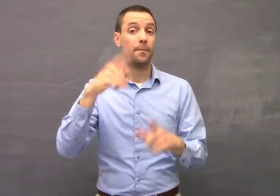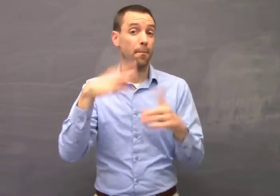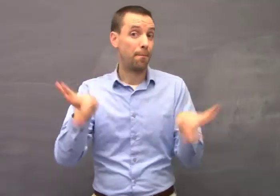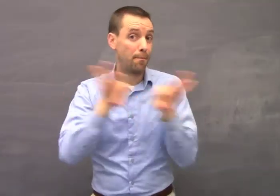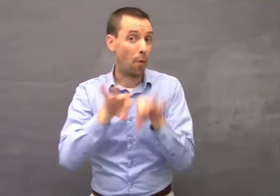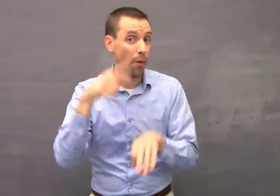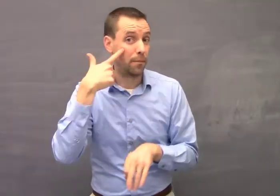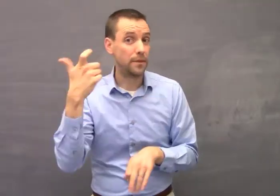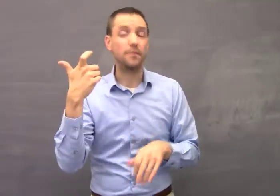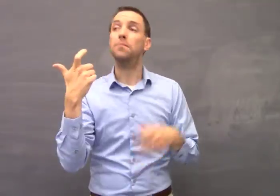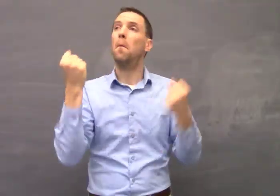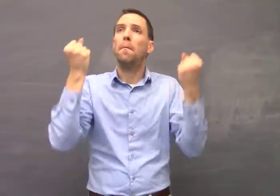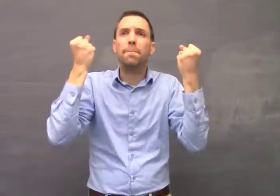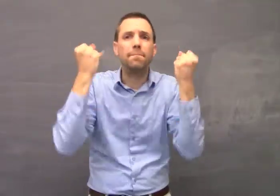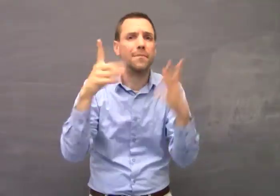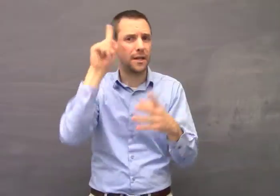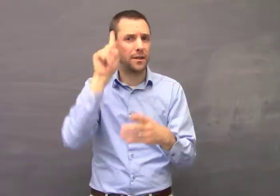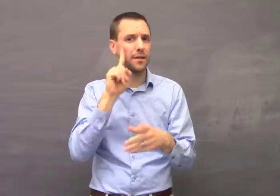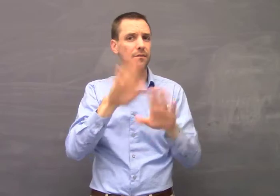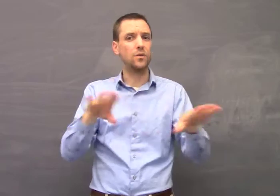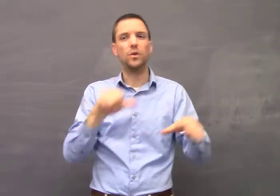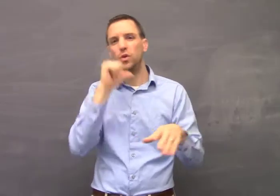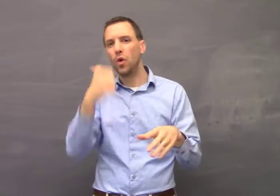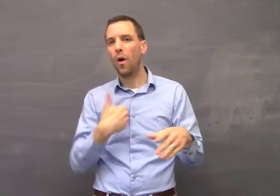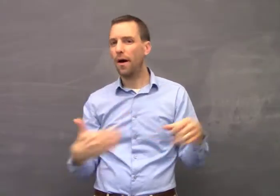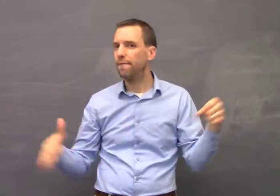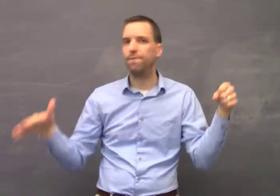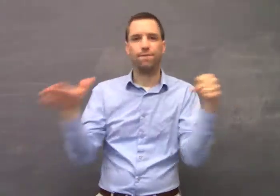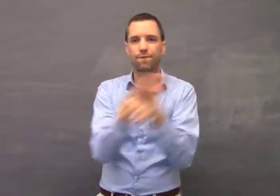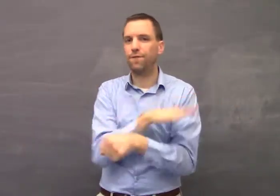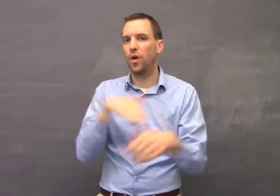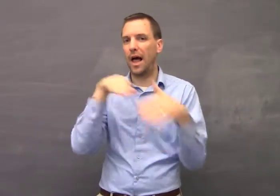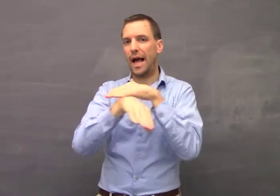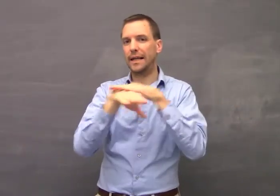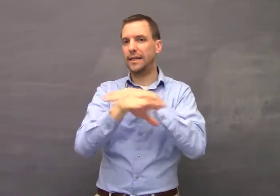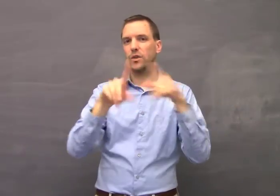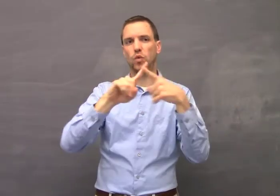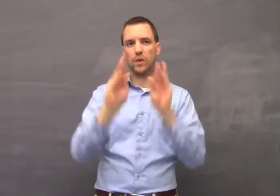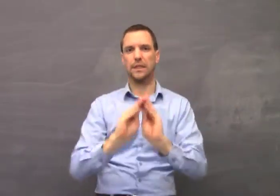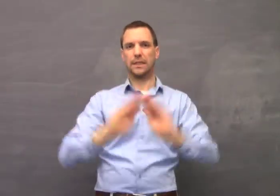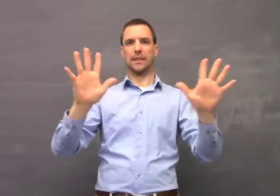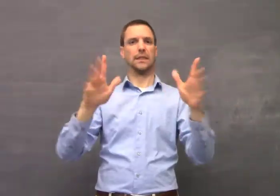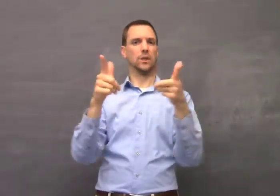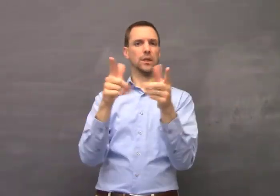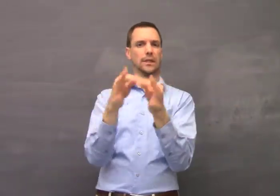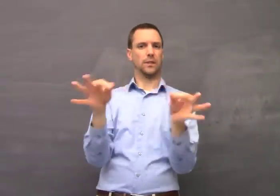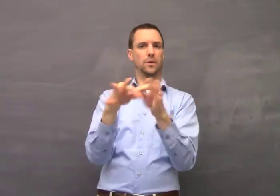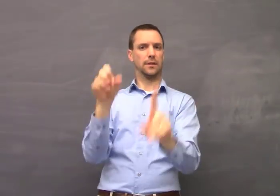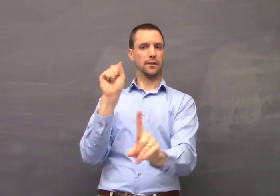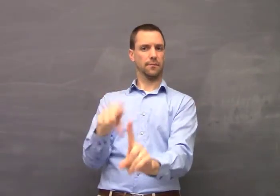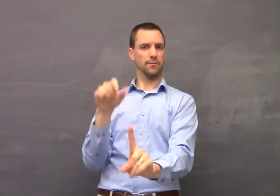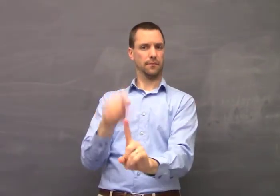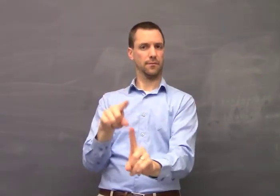And that's important because many deaf children don't have full access to a clear linguistic signal.